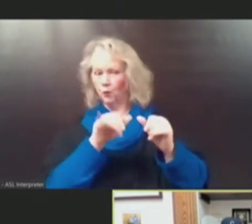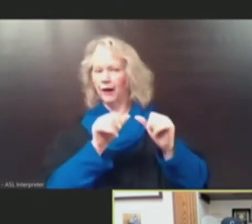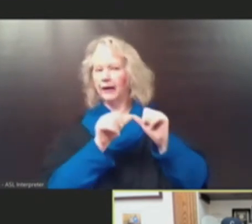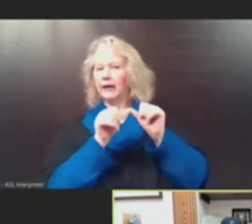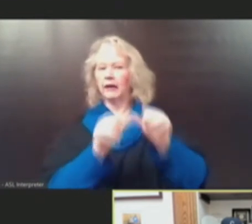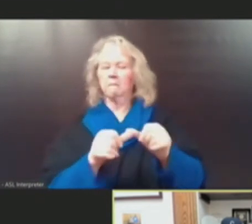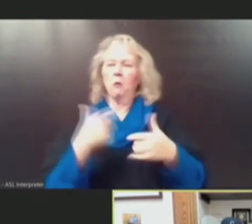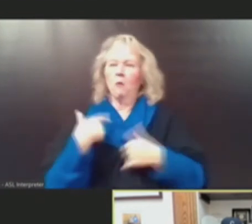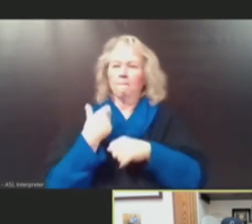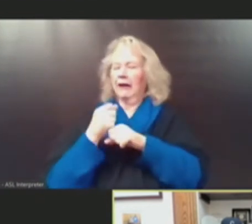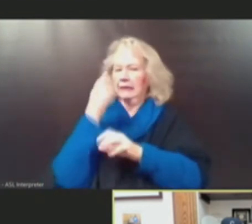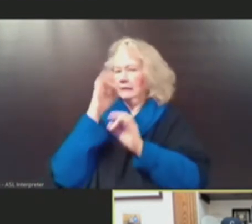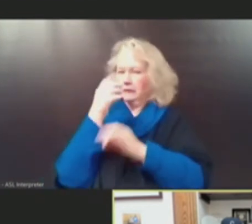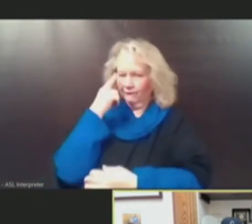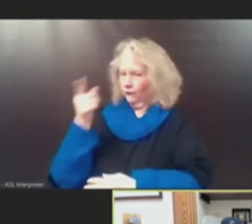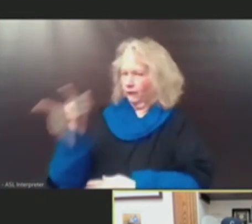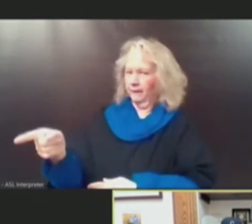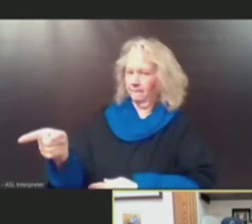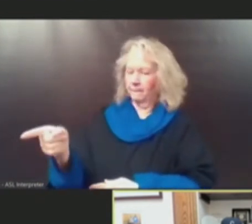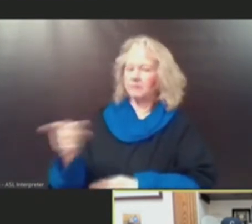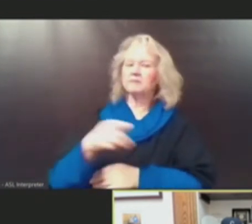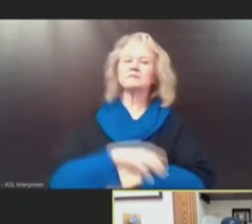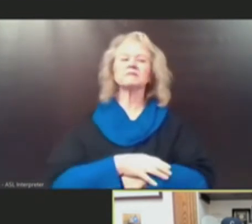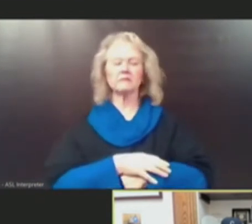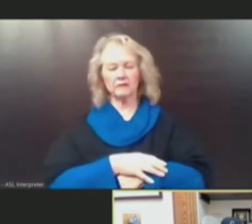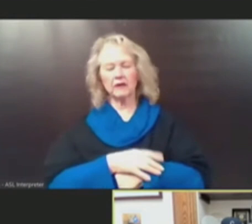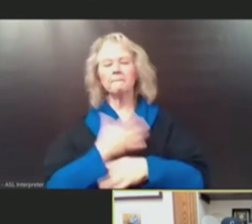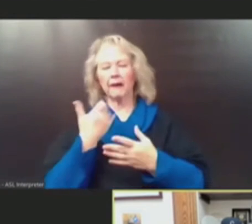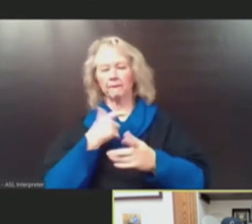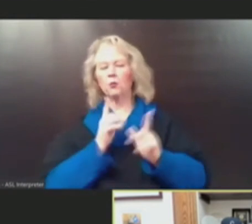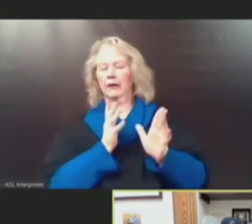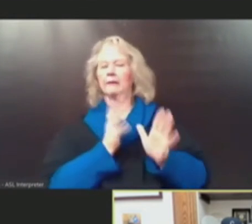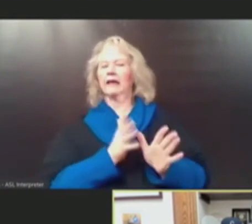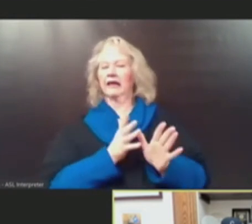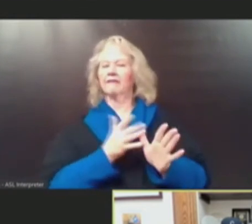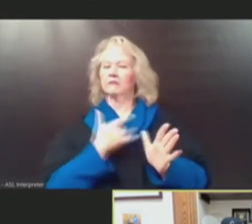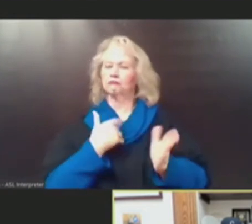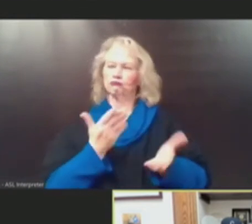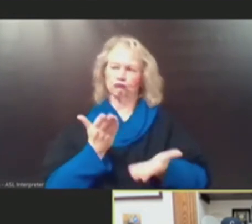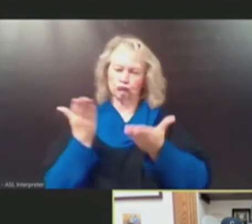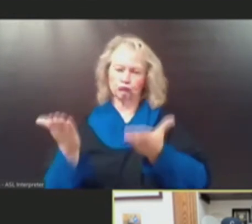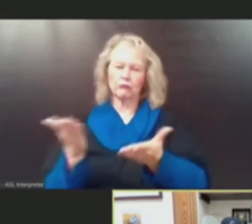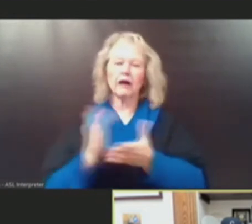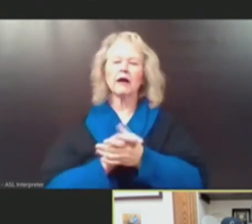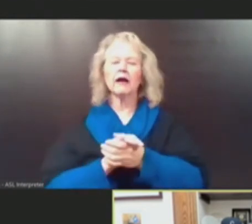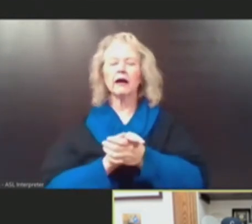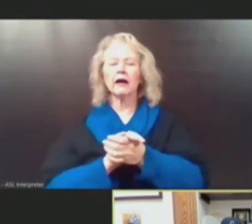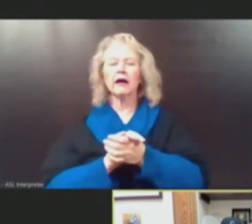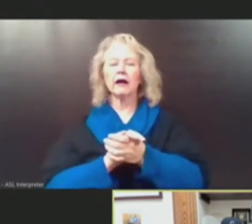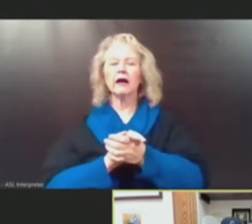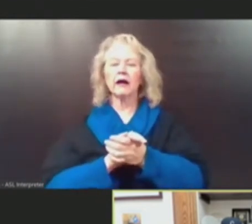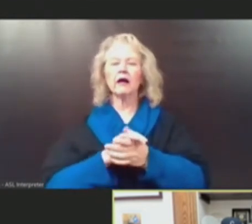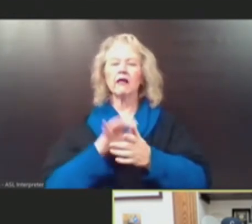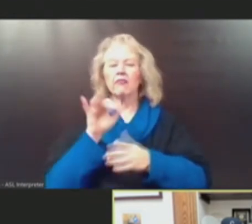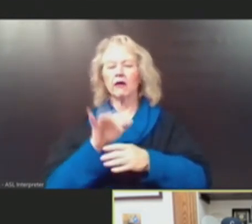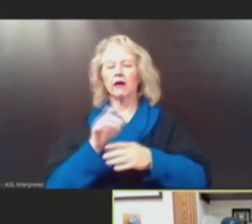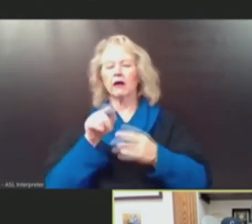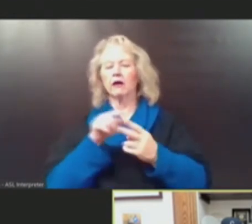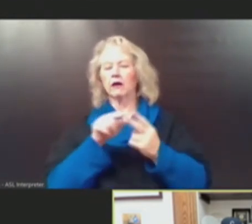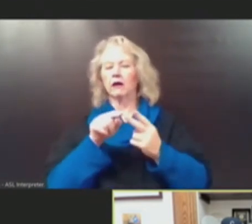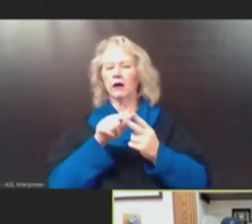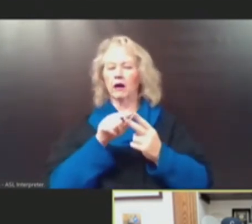prejudge any actions by them, considering keeping that in place. And that will allow for the two commissioners